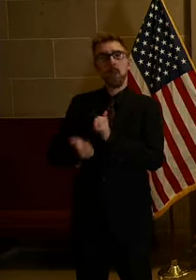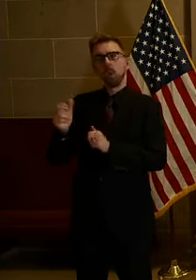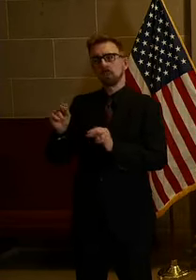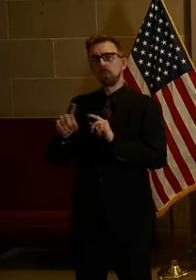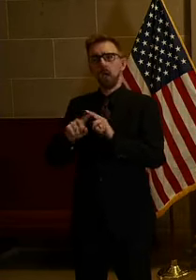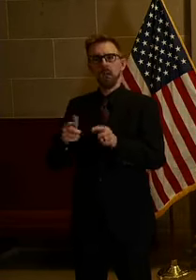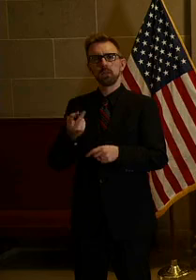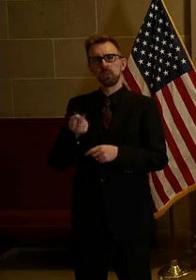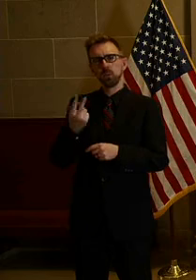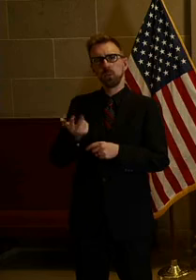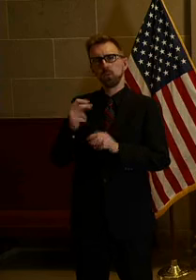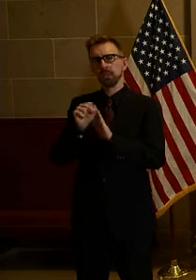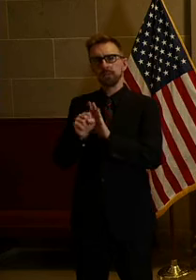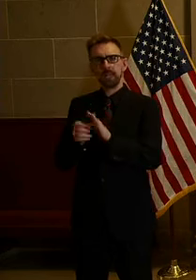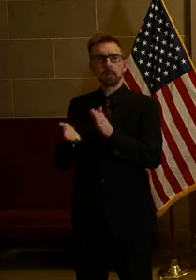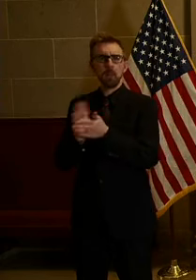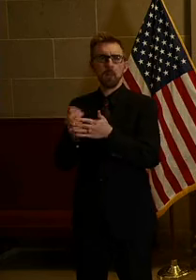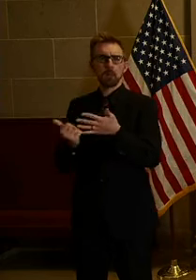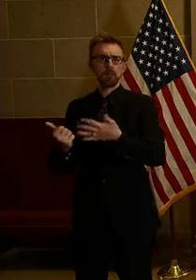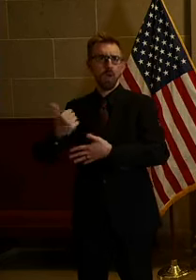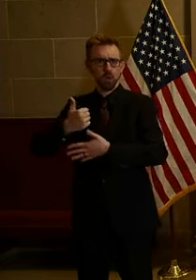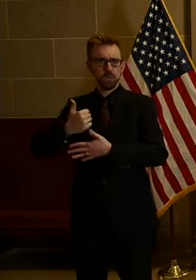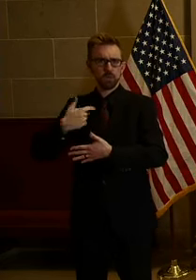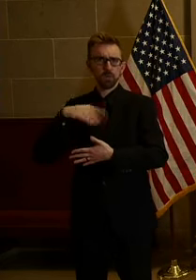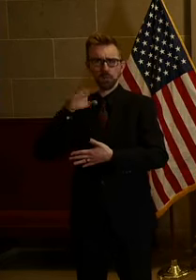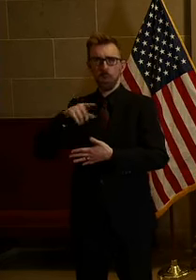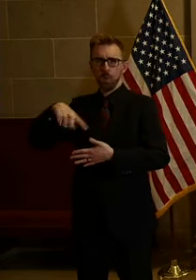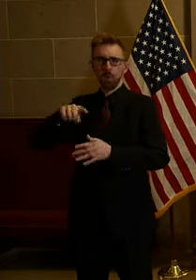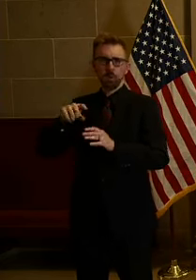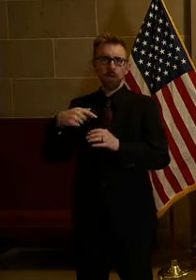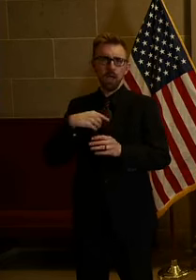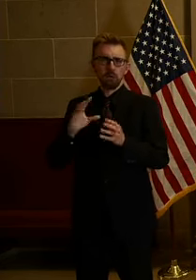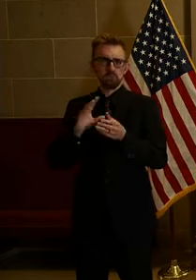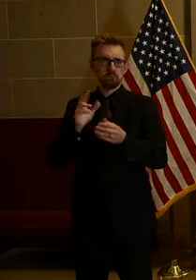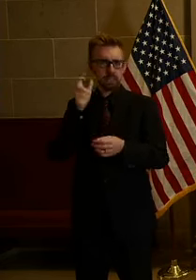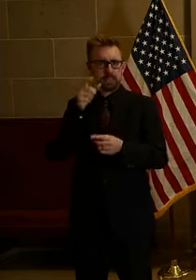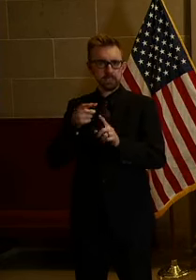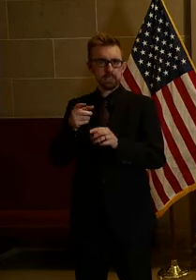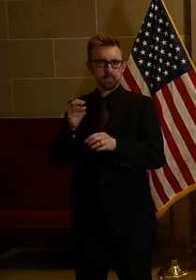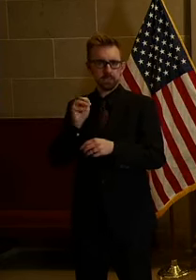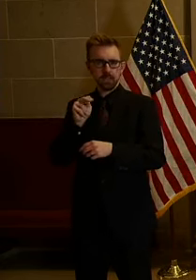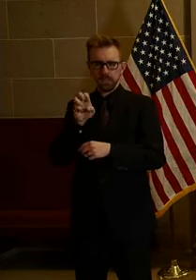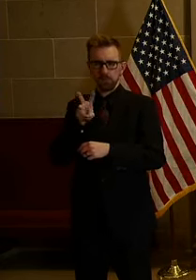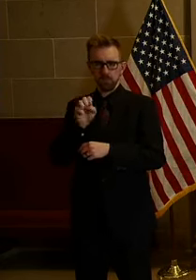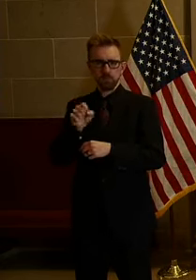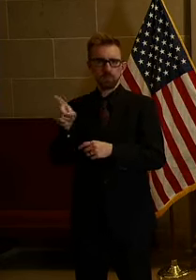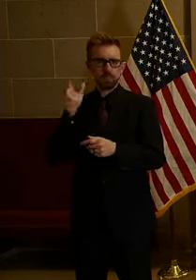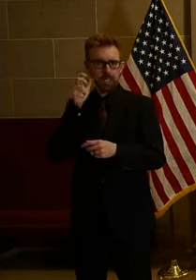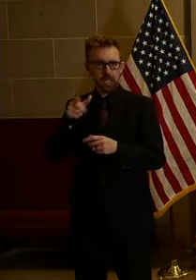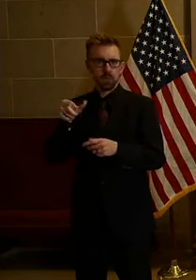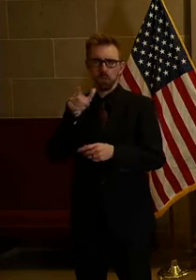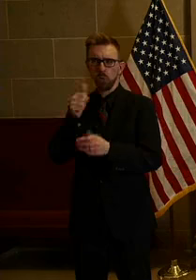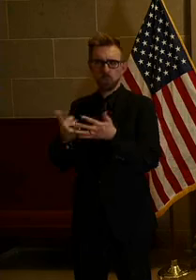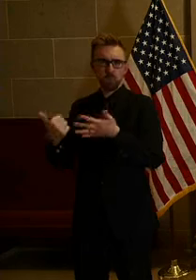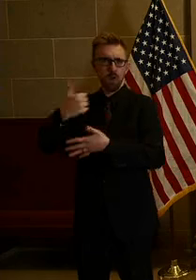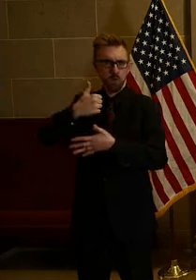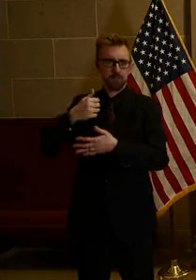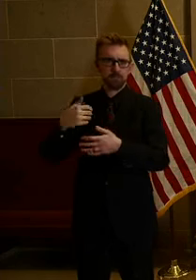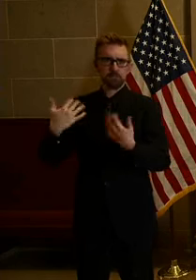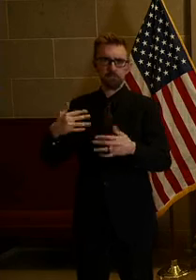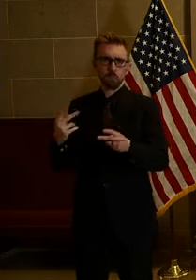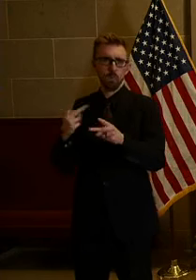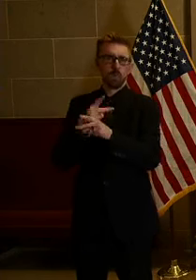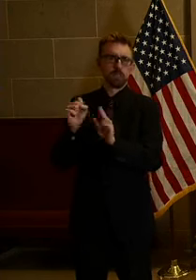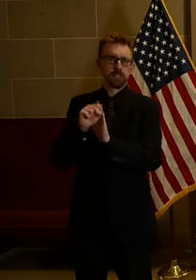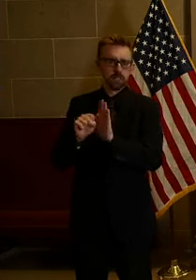but two or three states out there are becoming a priority. And we all know what those are by listening to the news and everything. So every day we're doing everything we can to get test